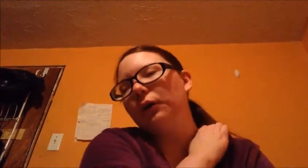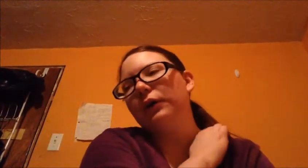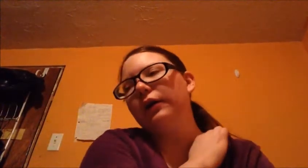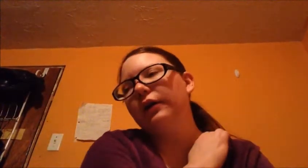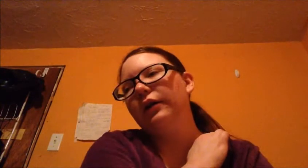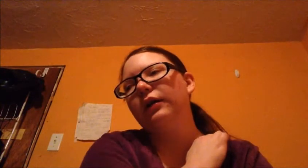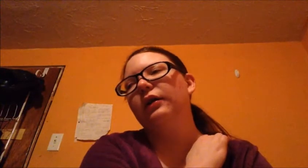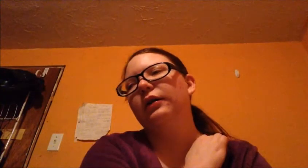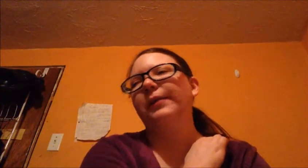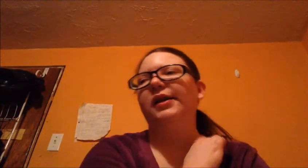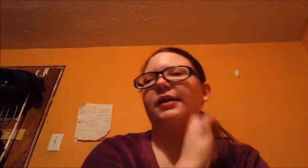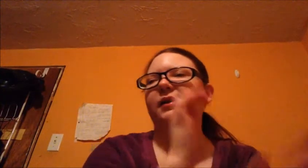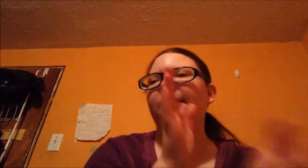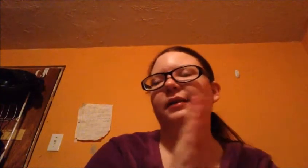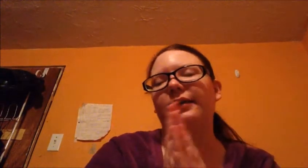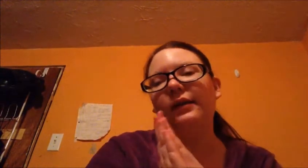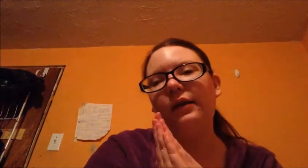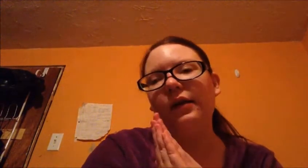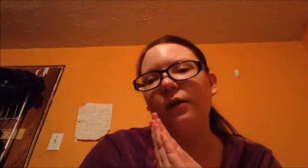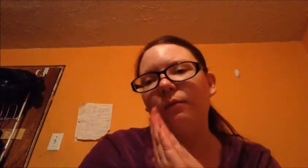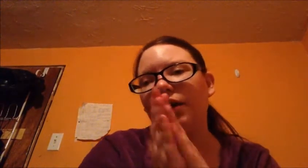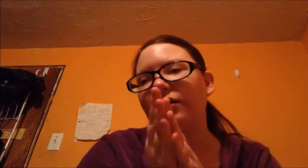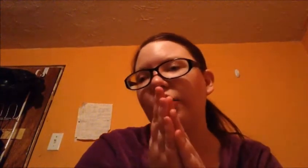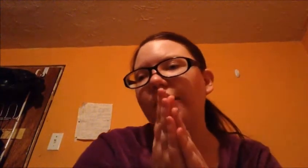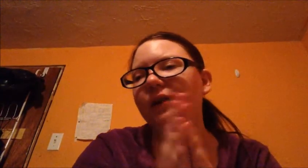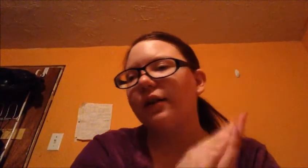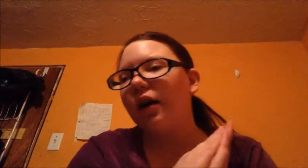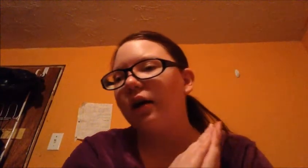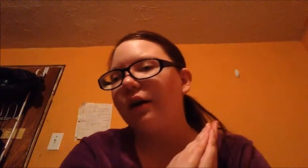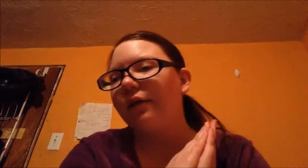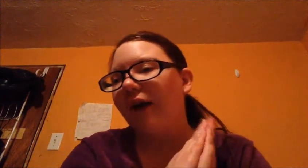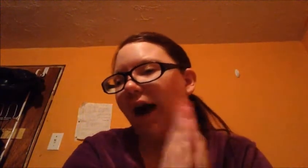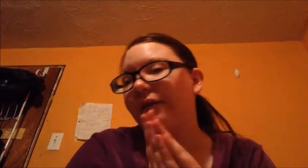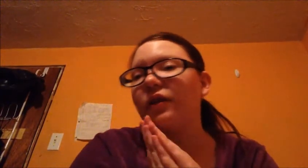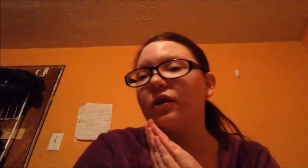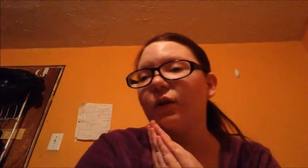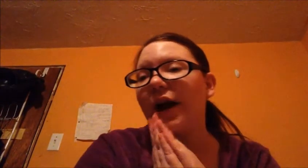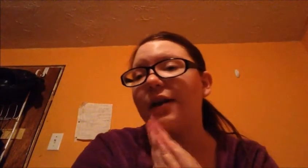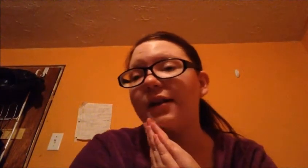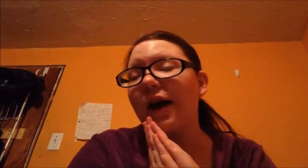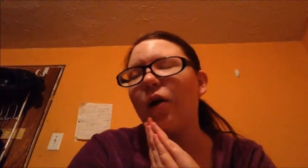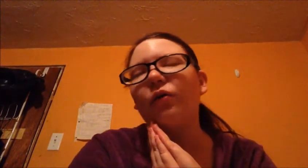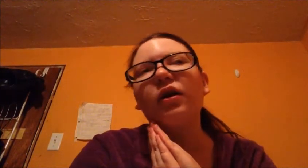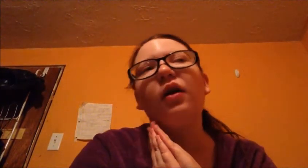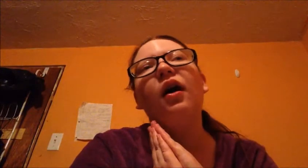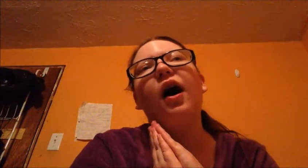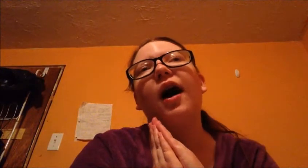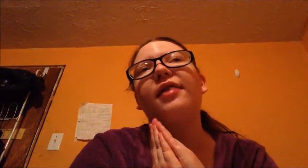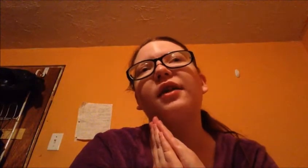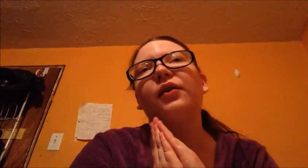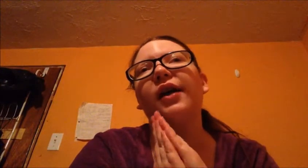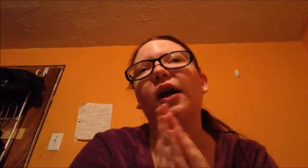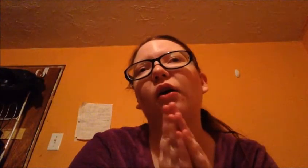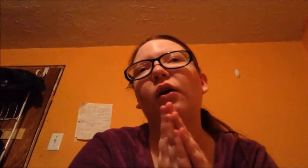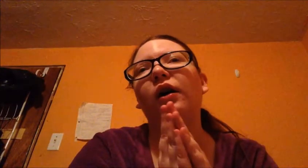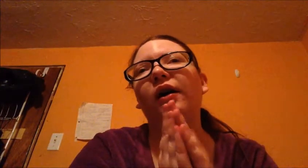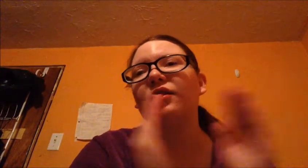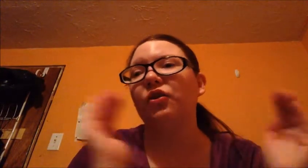please be considerate of, I have to edit down. I think right now it's a